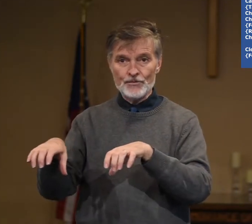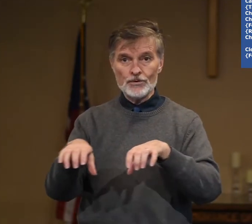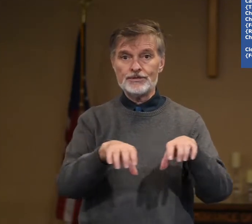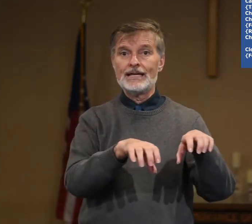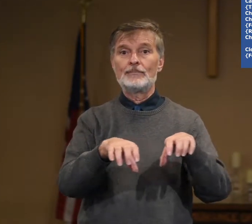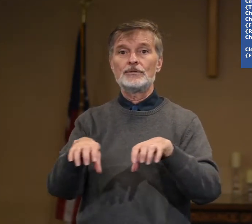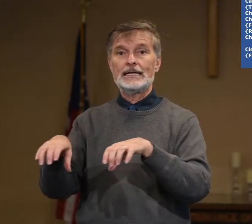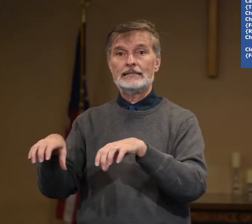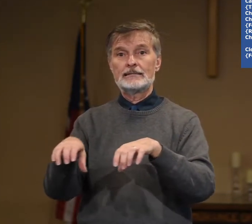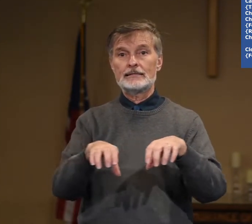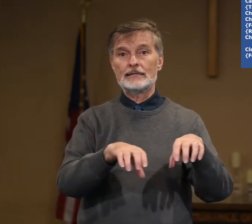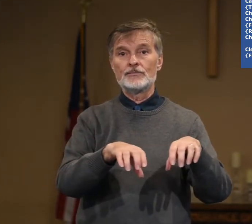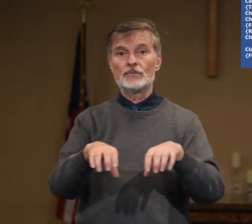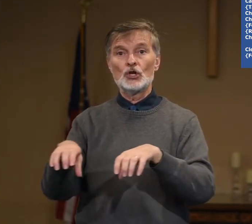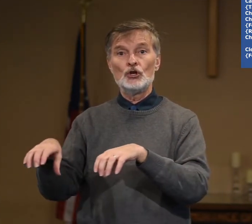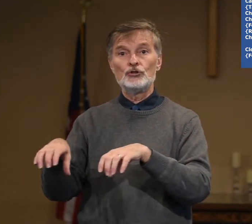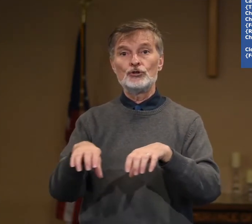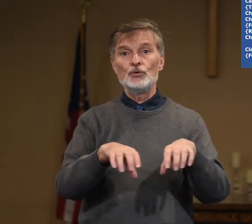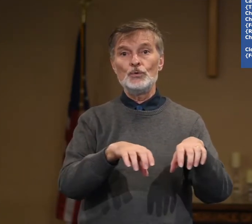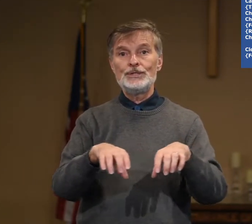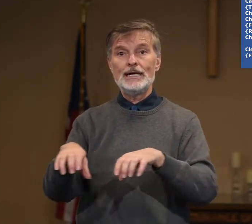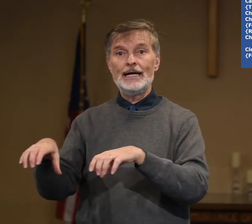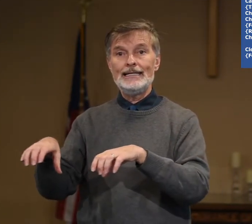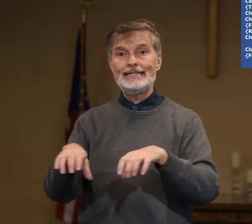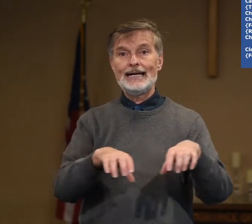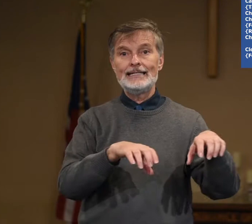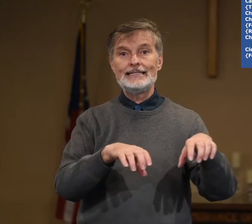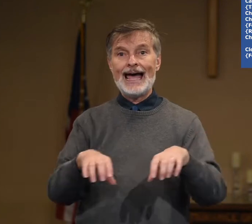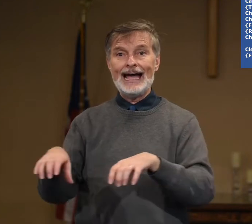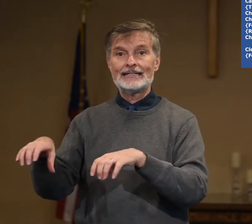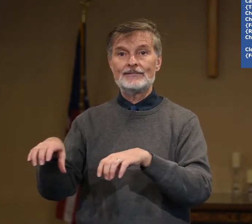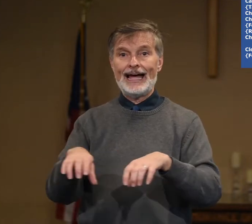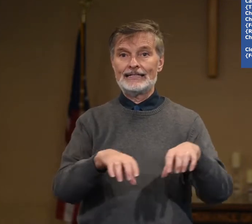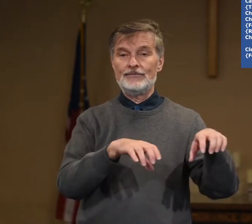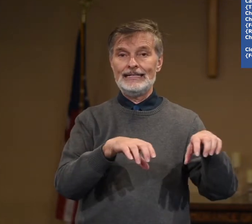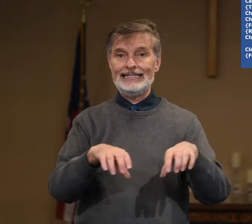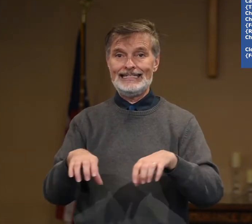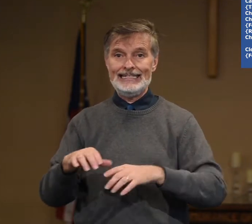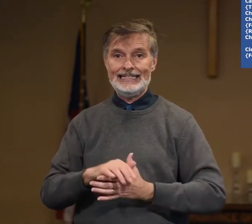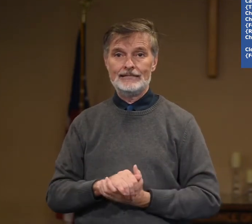forth simultaneously. Do, done, does, active, activity, deeds.